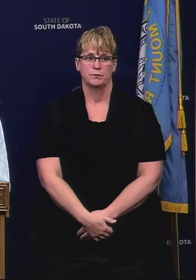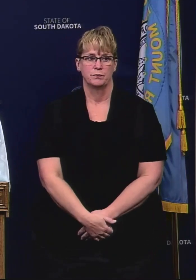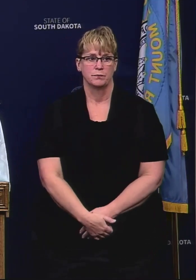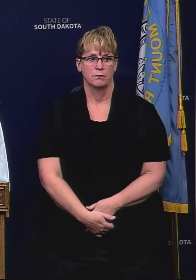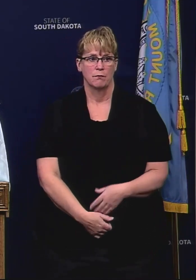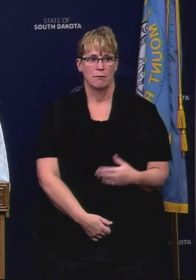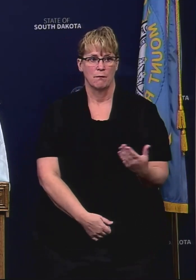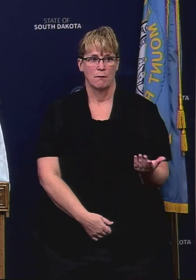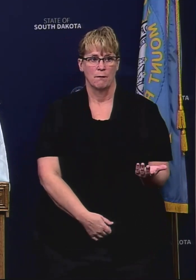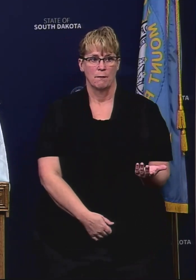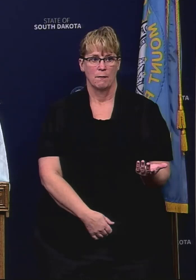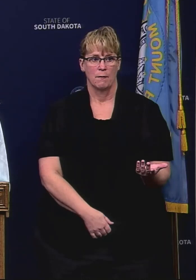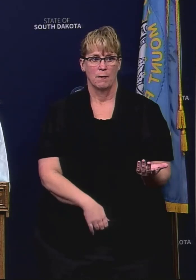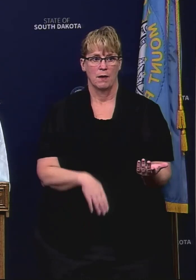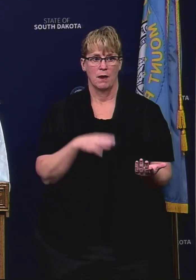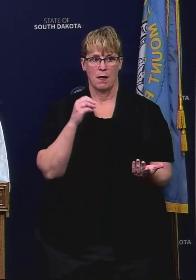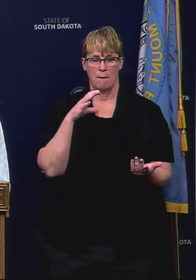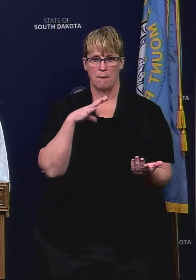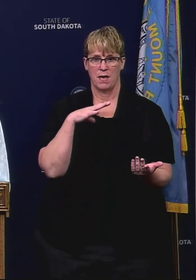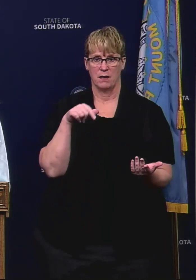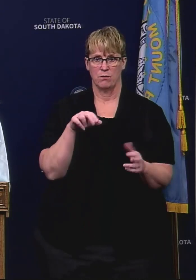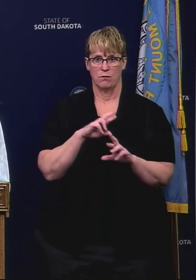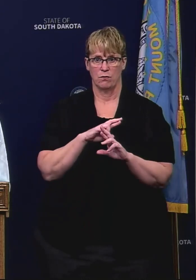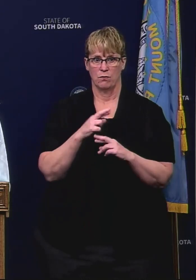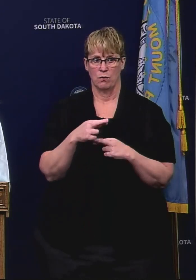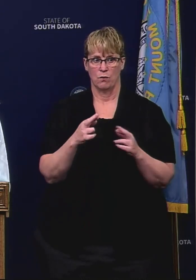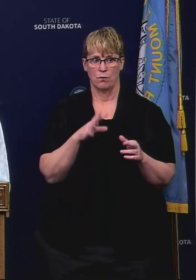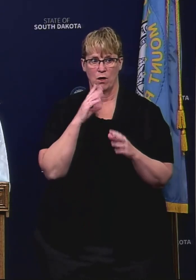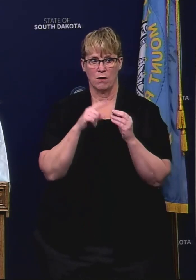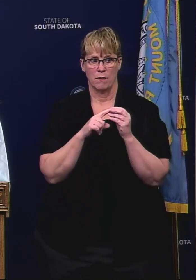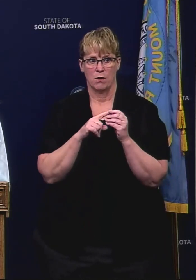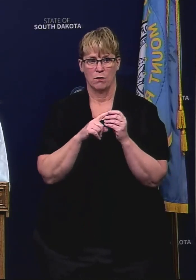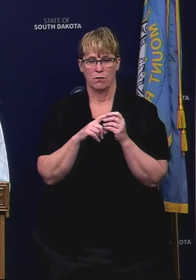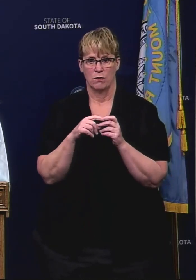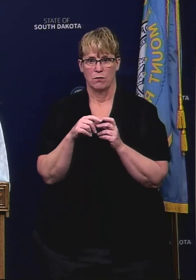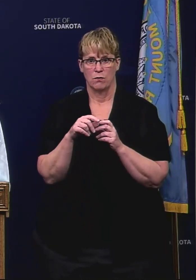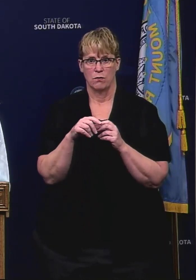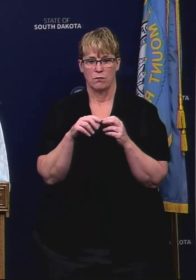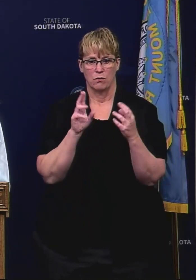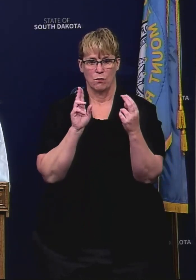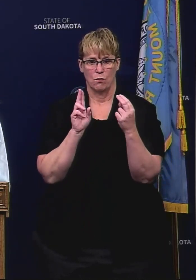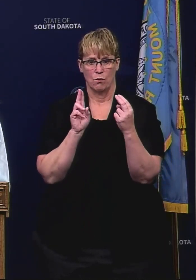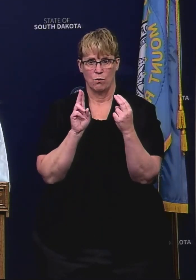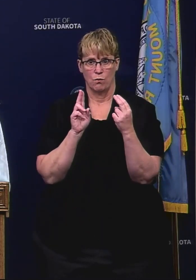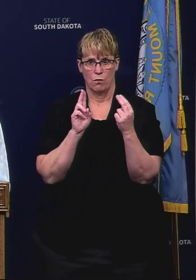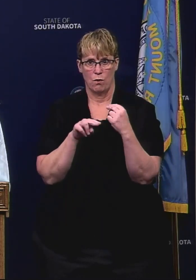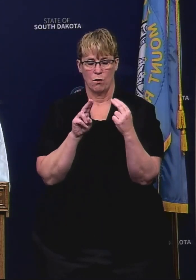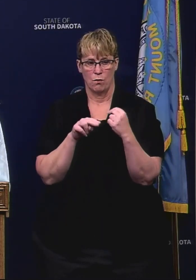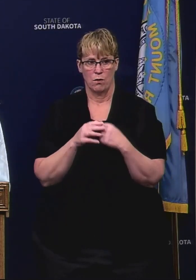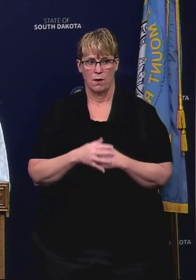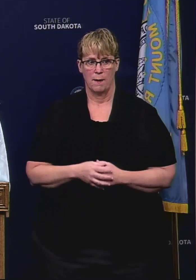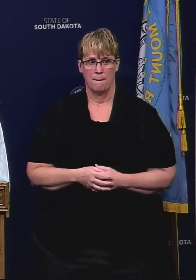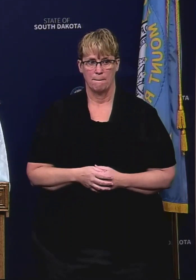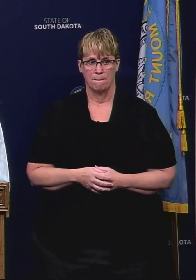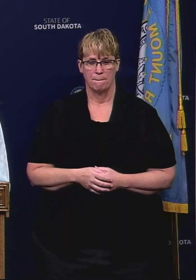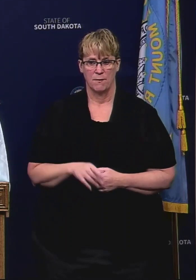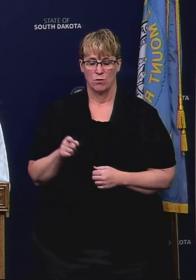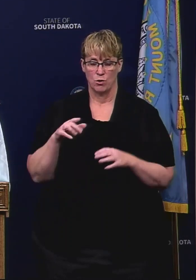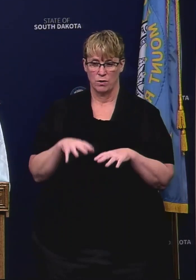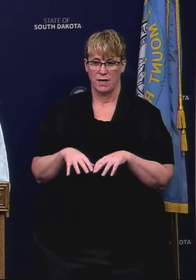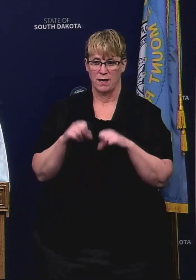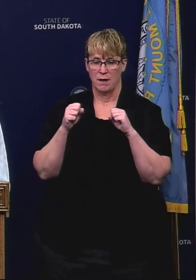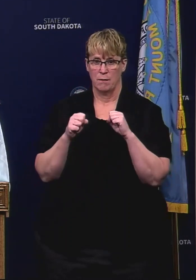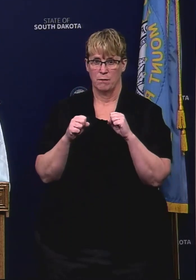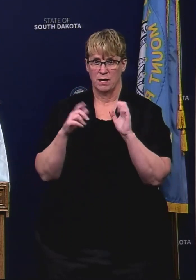Okay thank you. A quick point of clarification on the road. Are you taking legal action